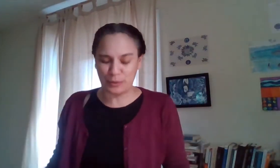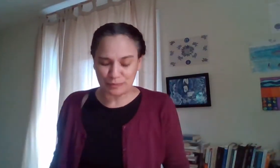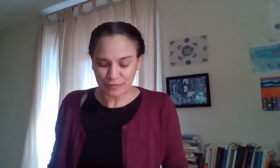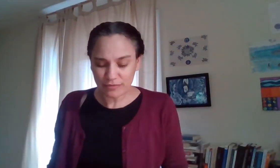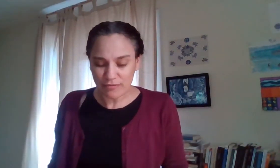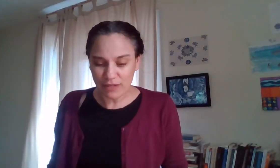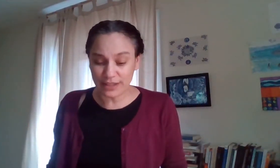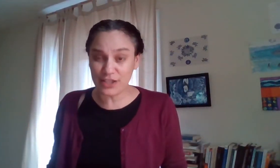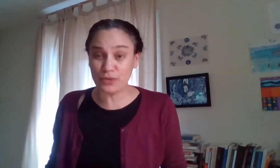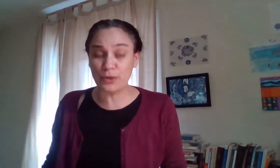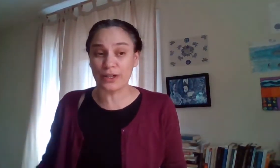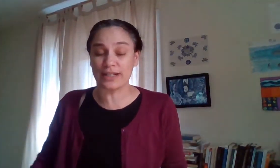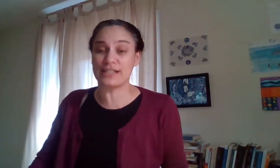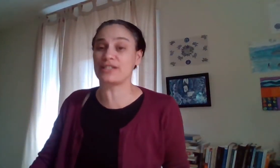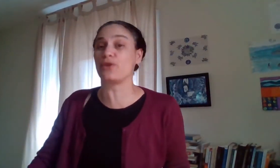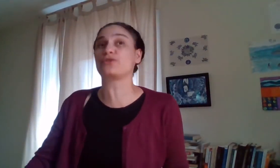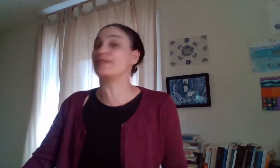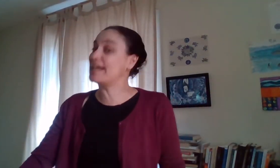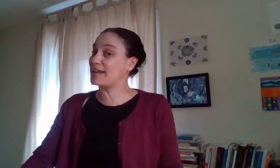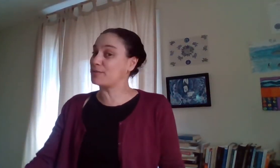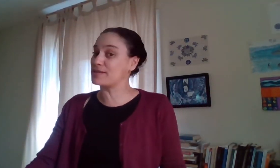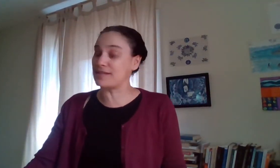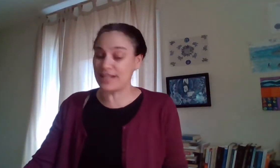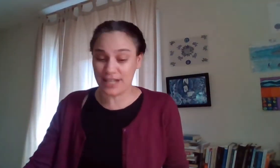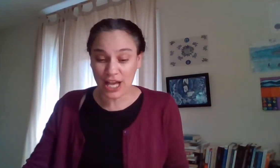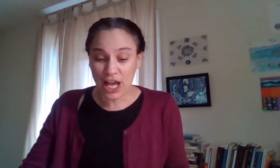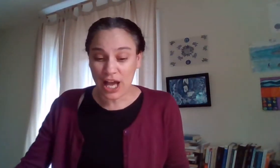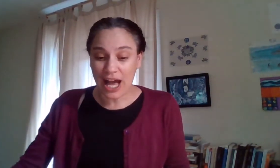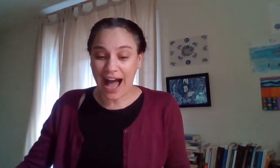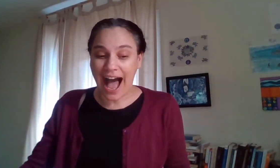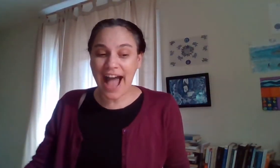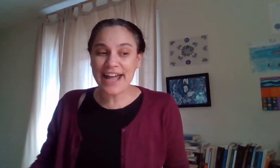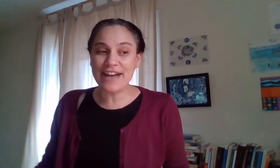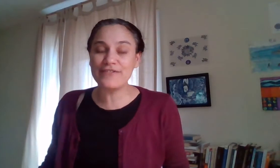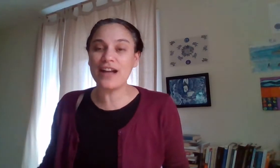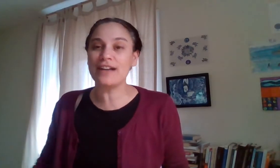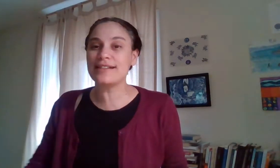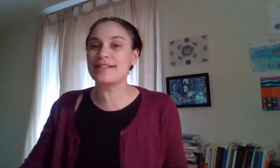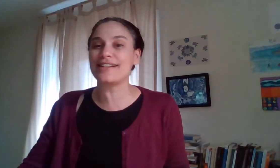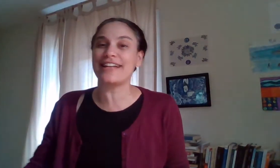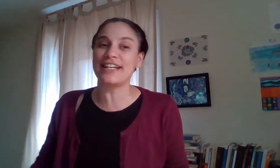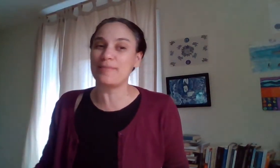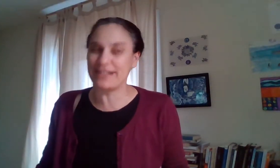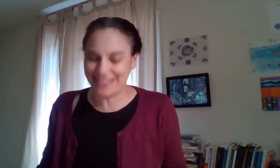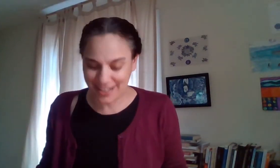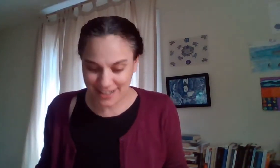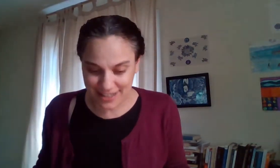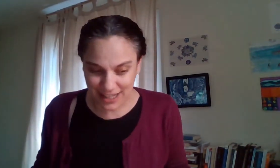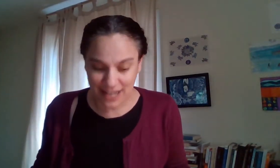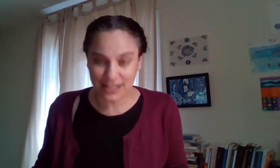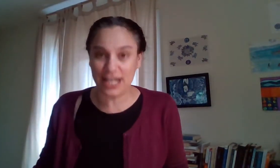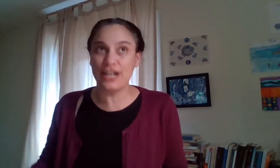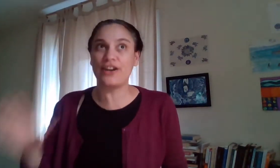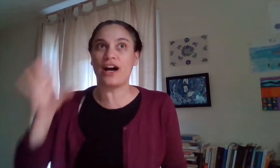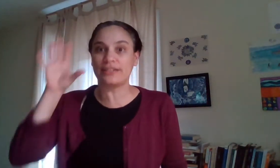this work so to that i will say i have not seen anybody taking this class and not